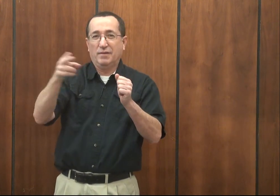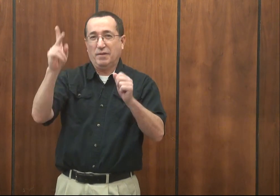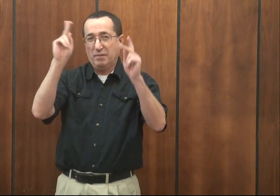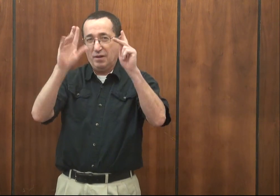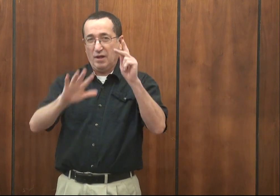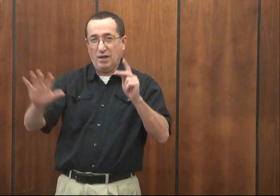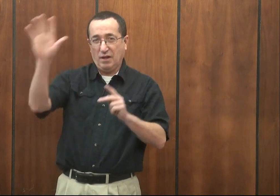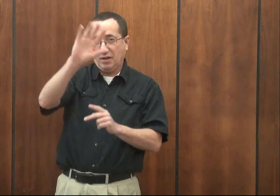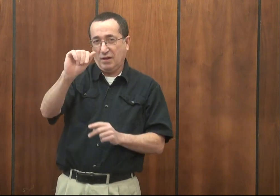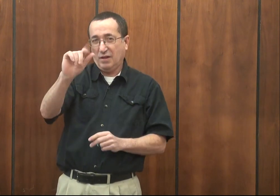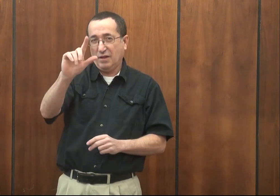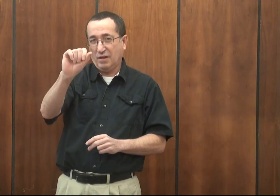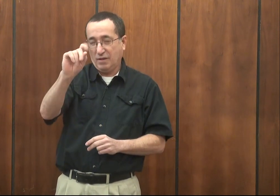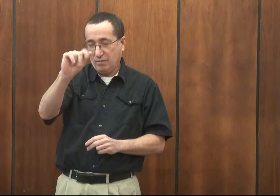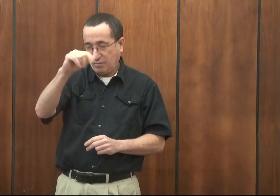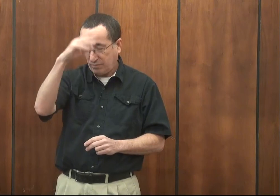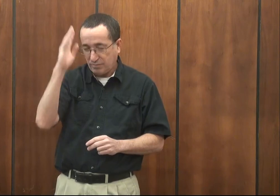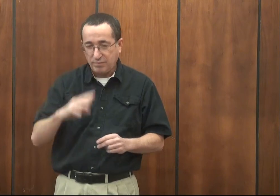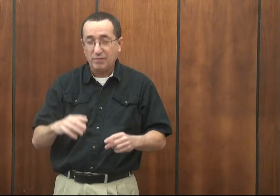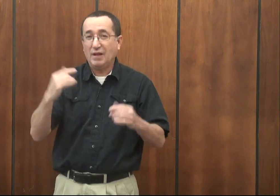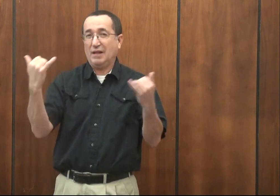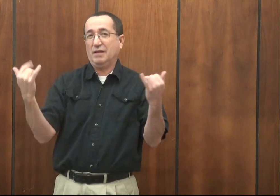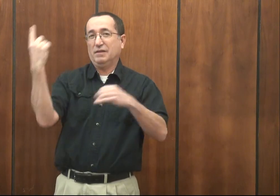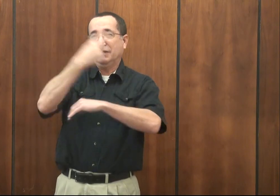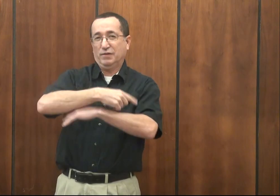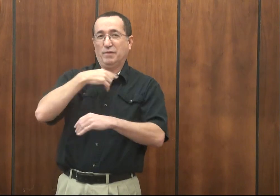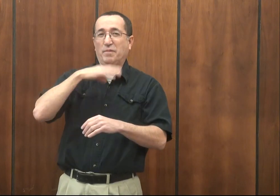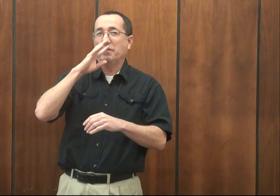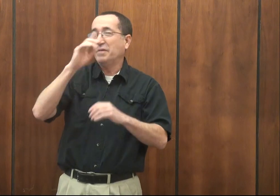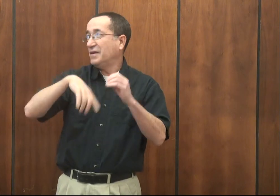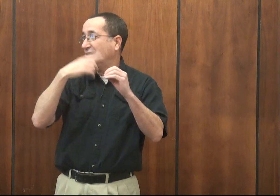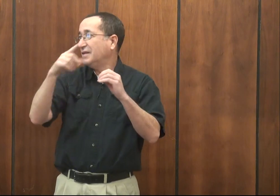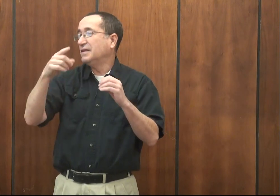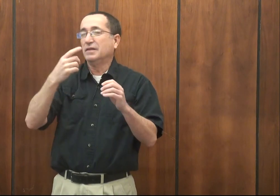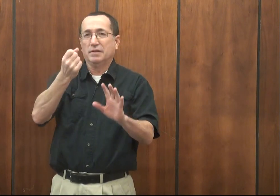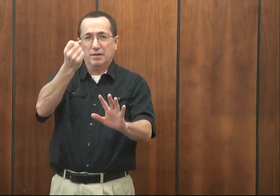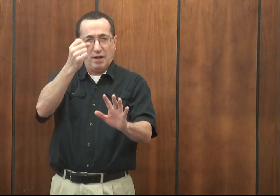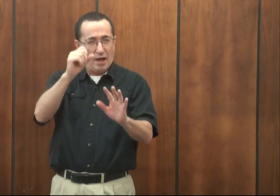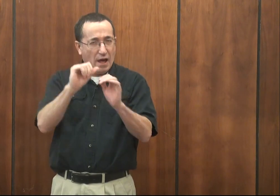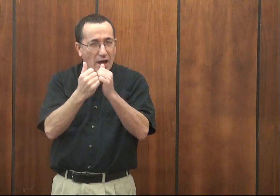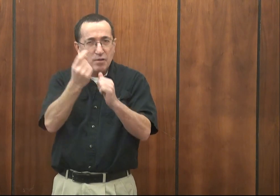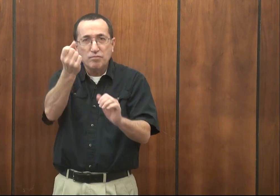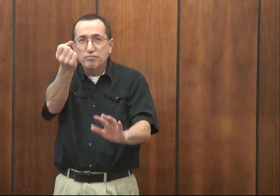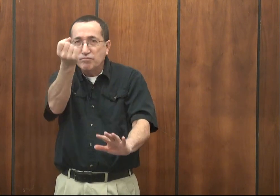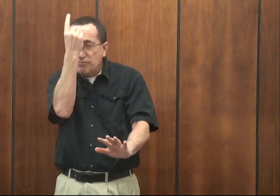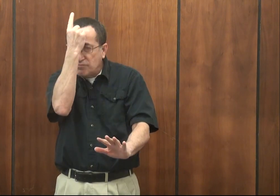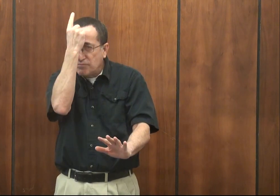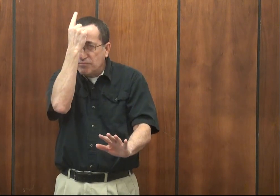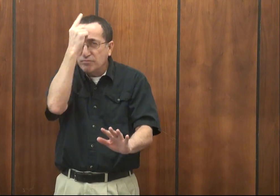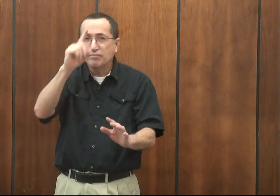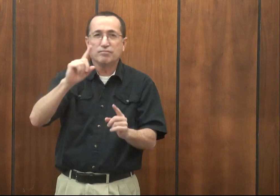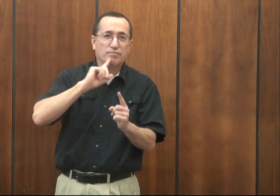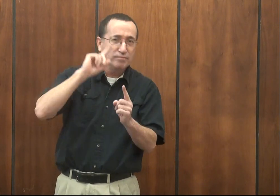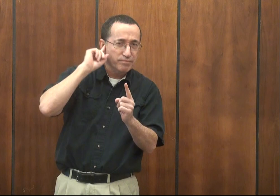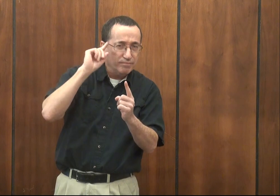working with deaf and hard-of-hearing people all over the state of Alaska. Today we'll be talking about how to understand